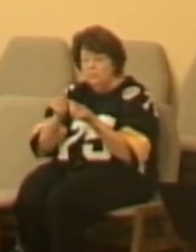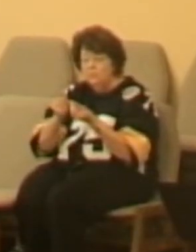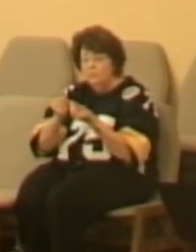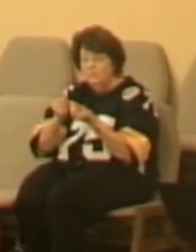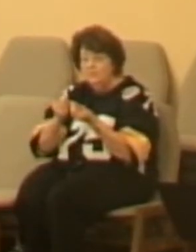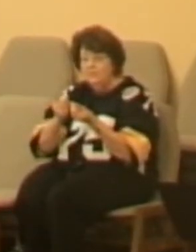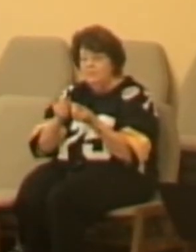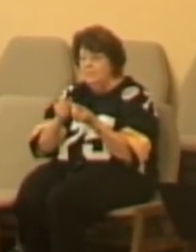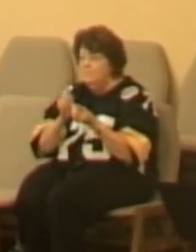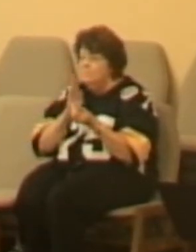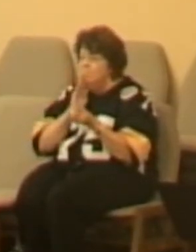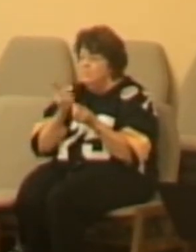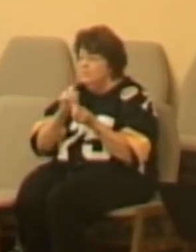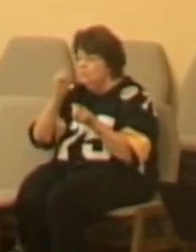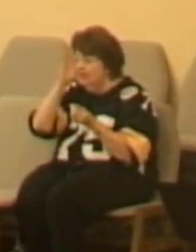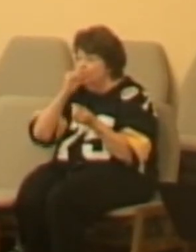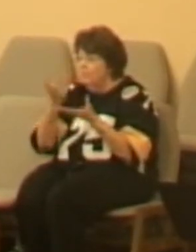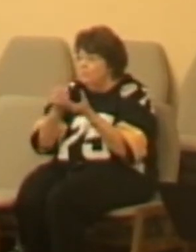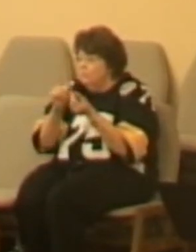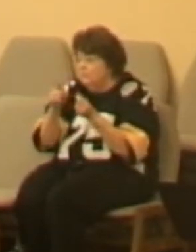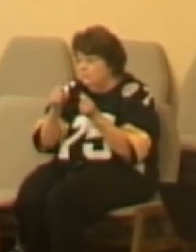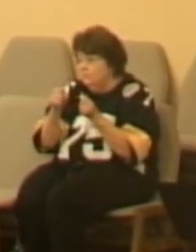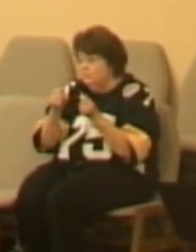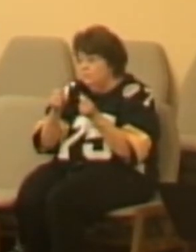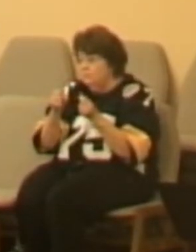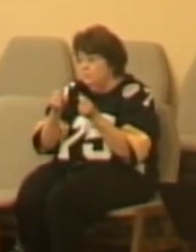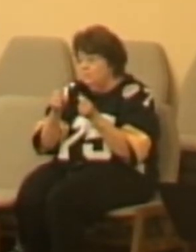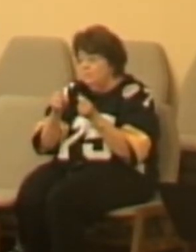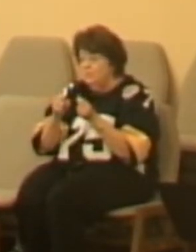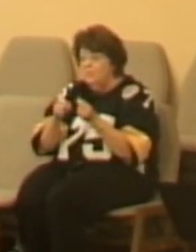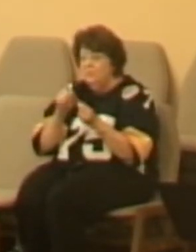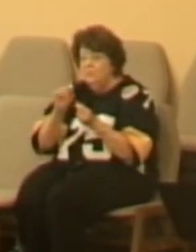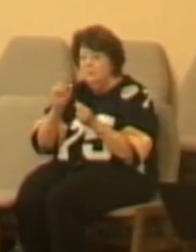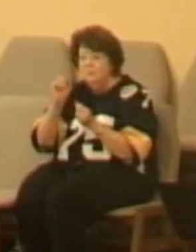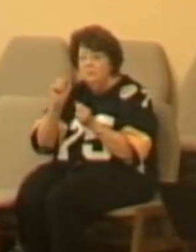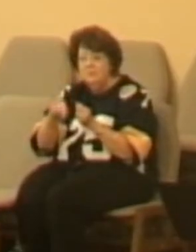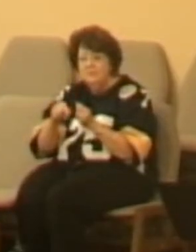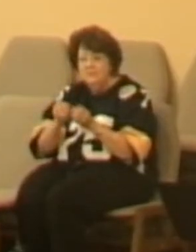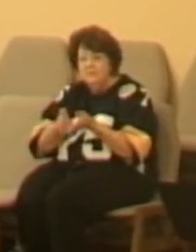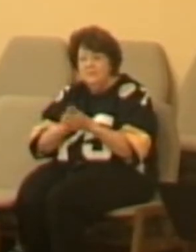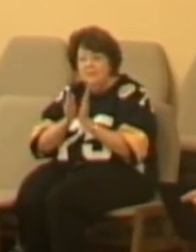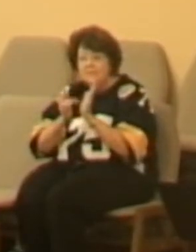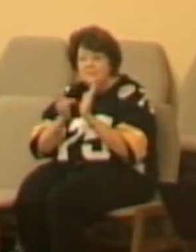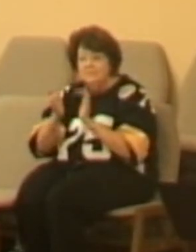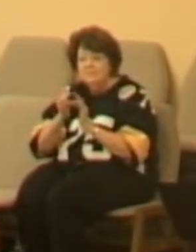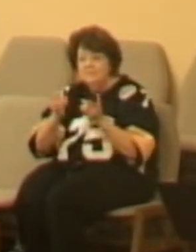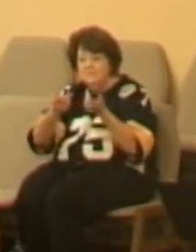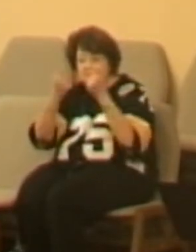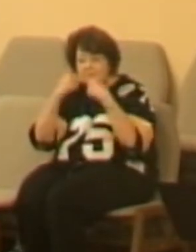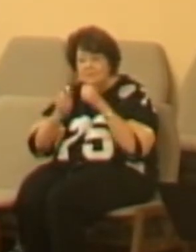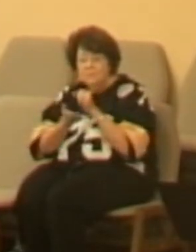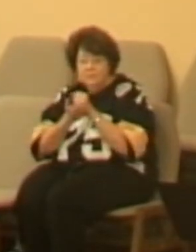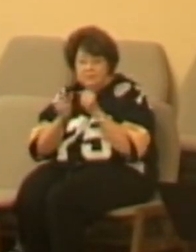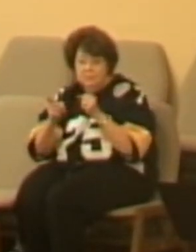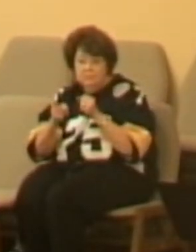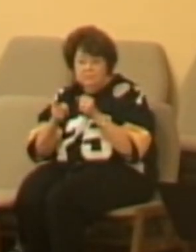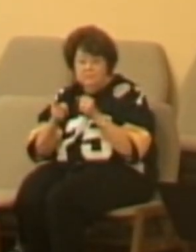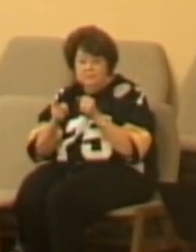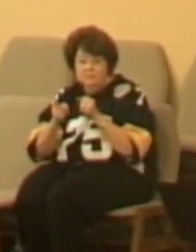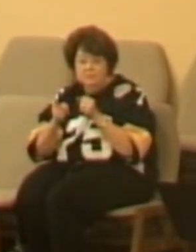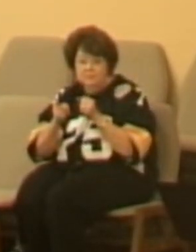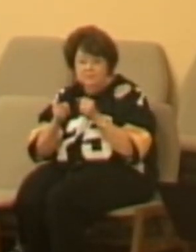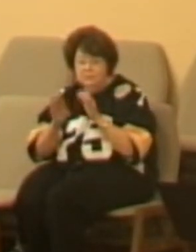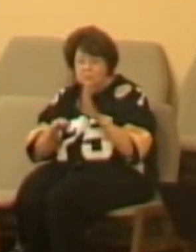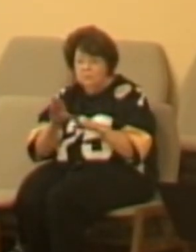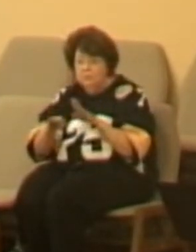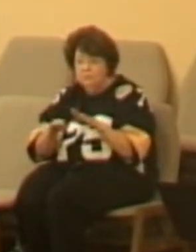life where you're out of step and say, don't you think we ought to do something about that? What if we thought about this? What if we cared for that in this way and invites